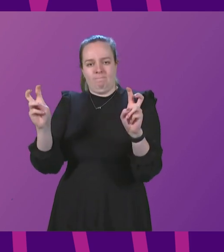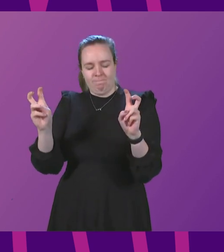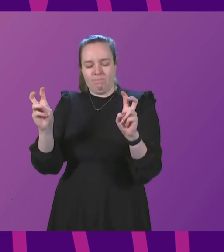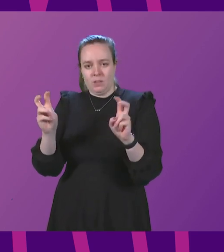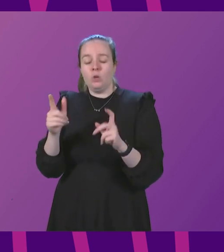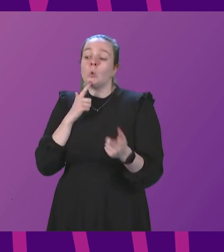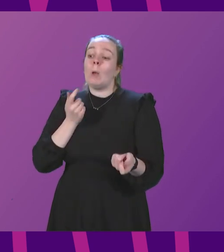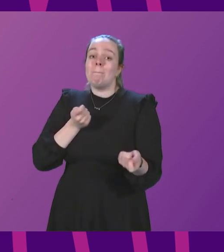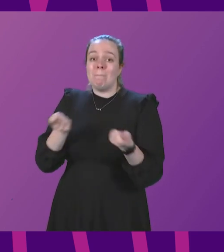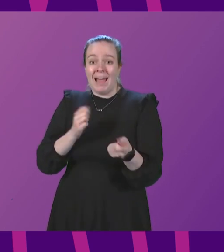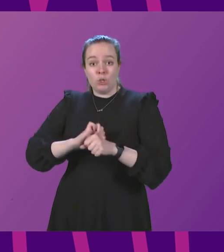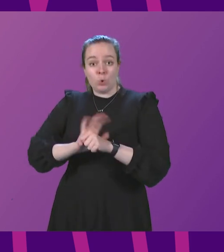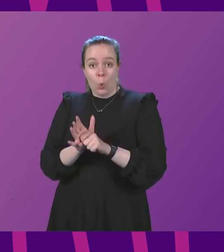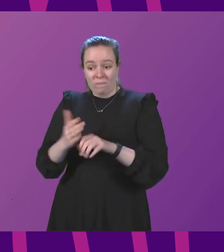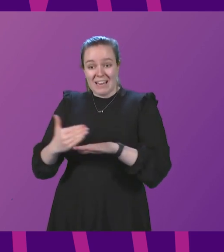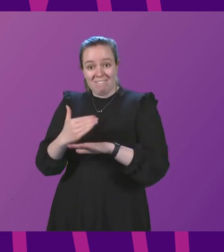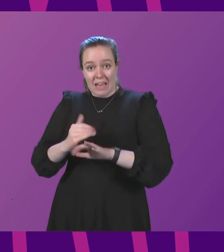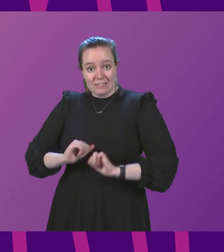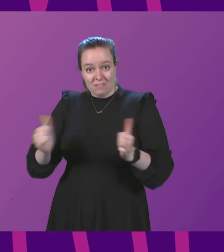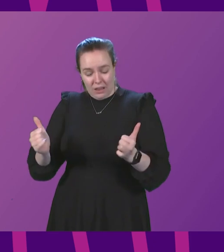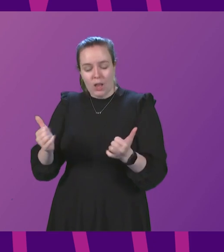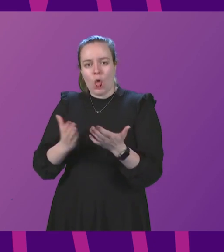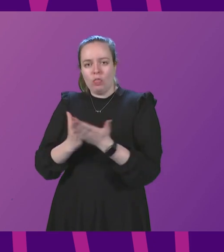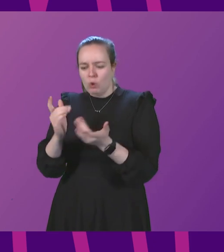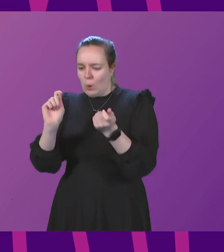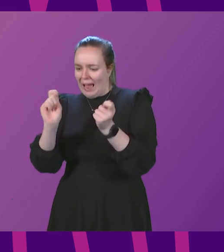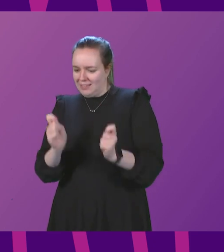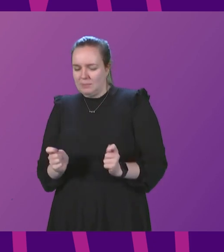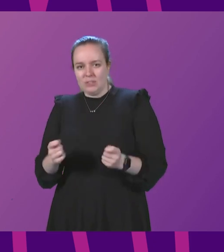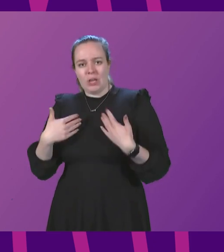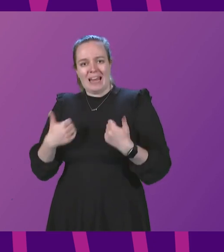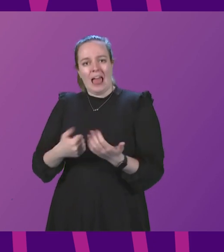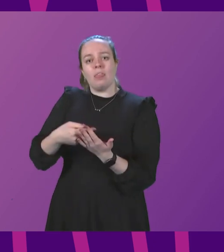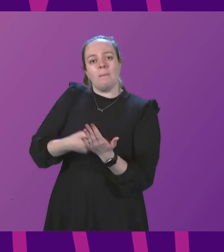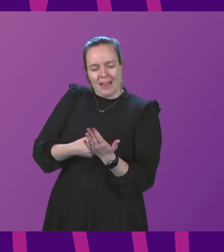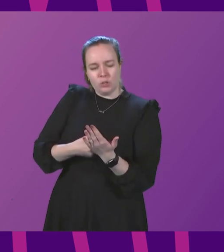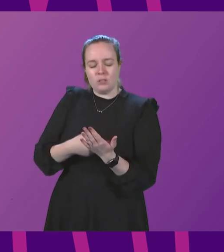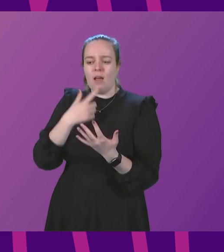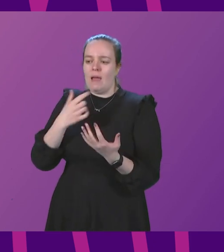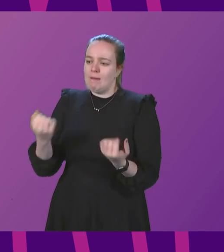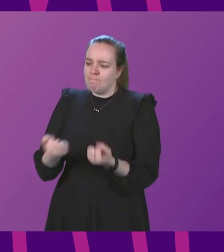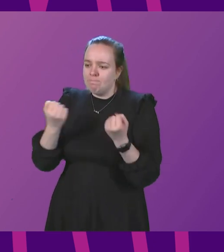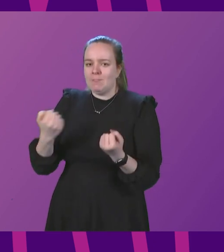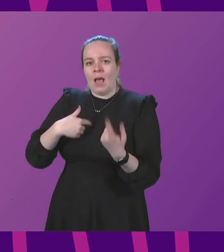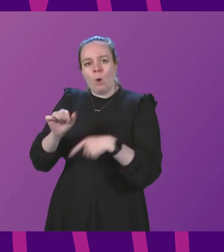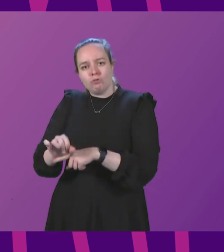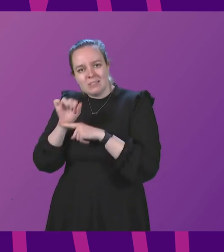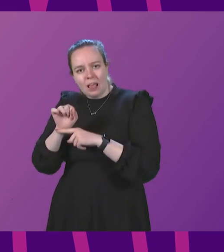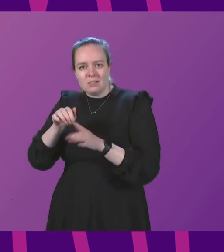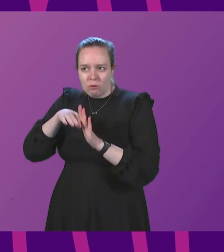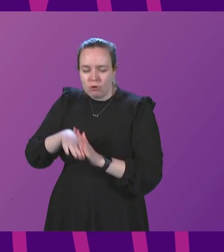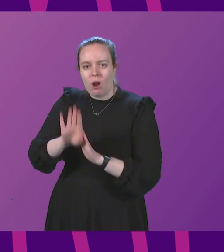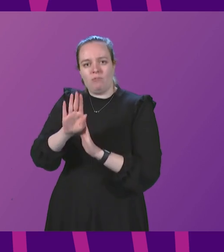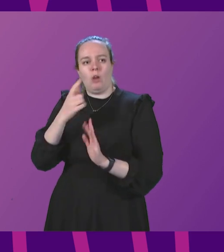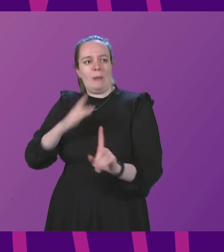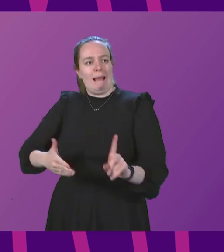To manage COVID effectively, primarily through adaptations and health measures that strengthen our resilience and recovery as we rebuild